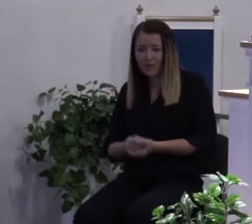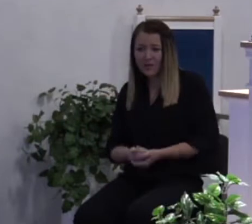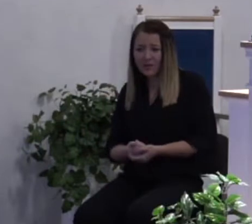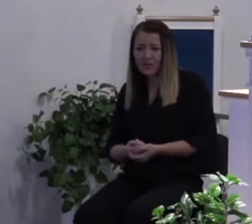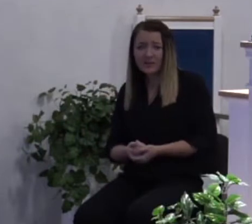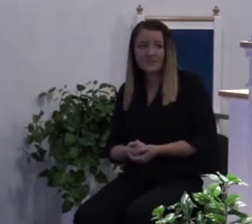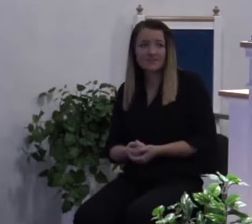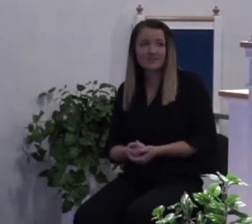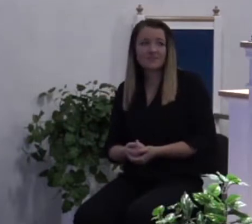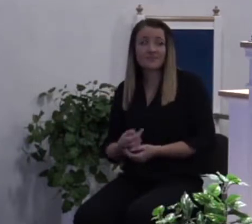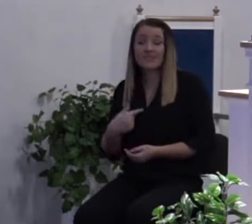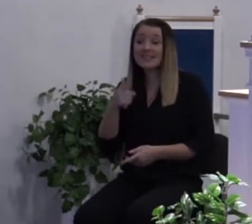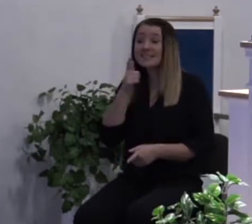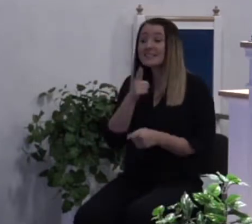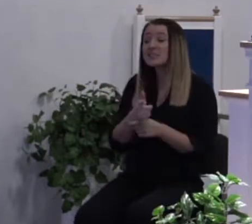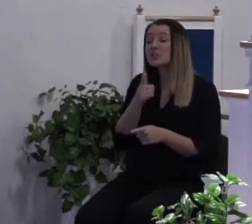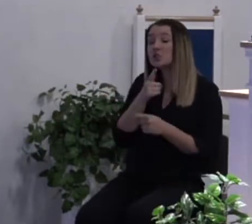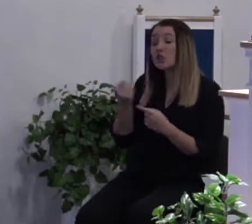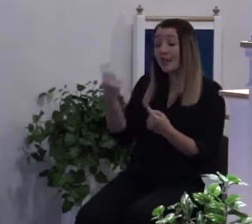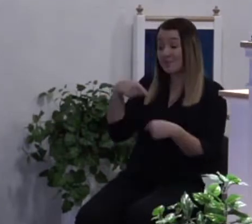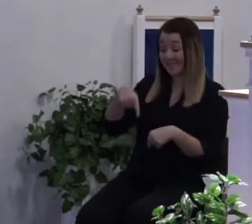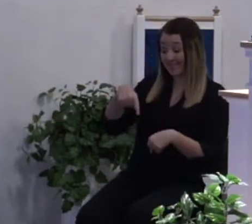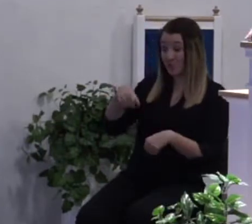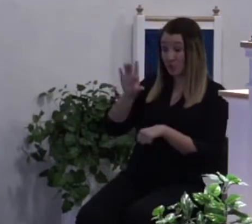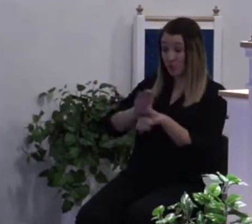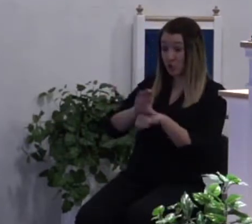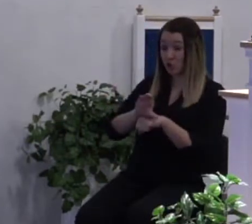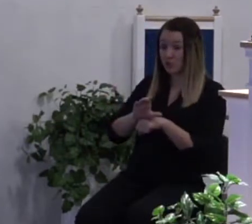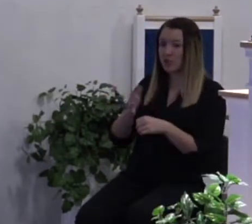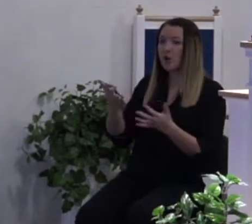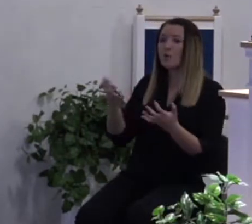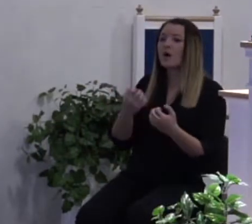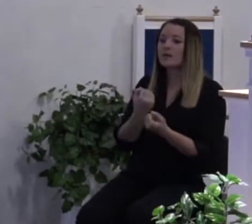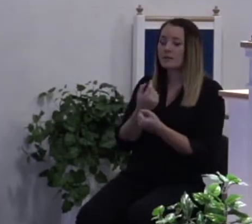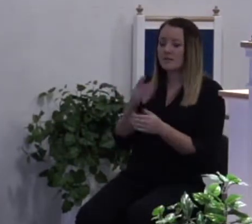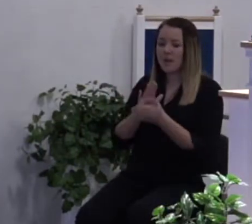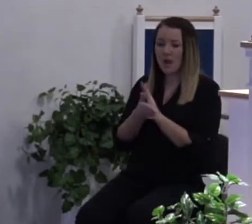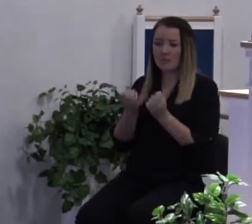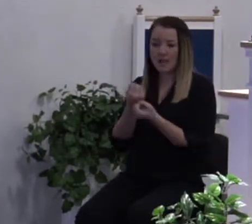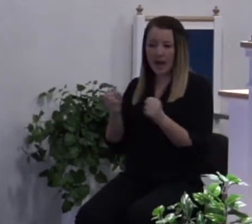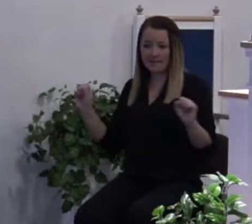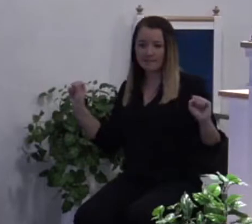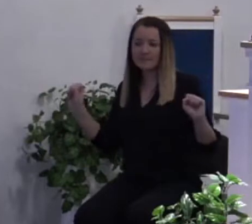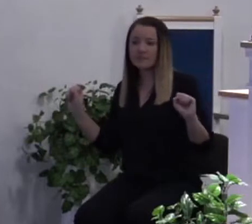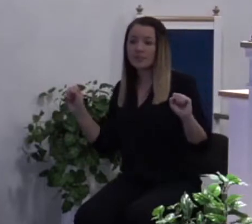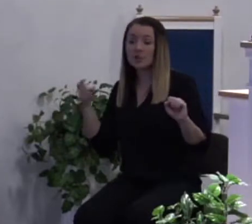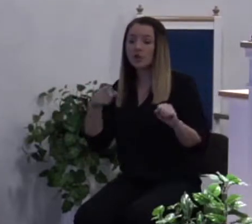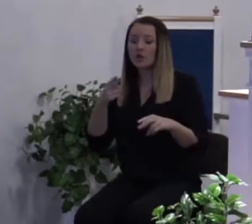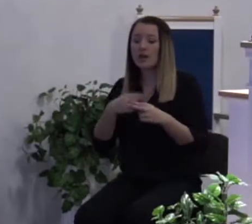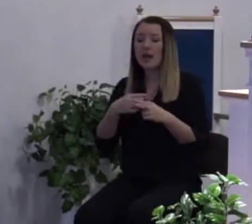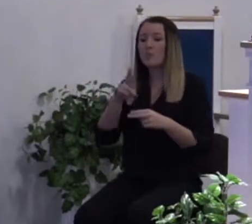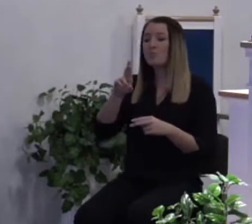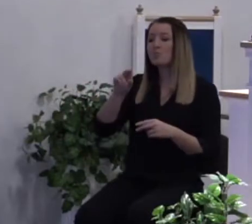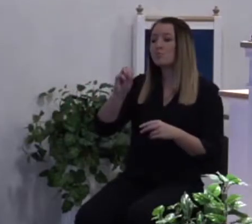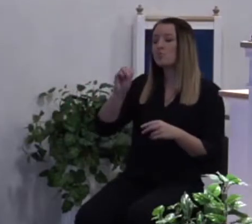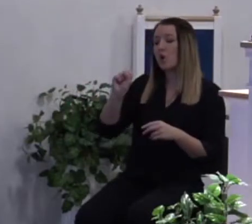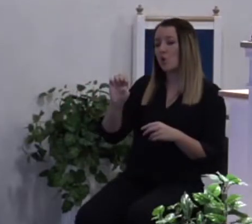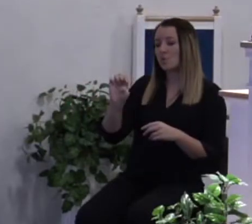There was a sister that came to this church that wanted to get saved and her name was Rose. She got down at the altar and she